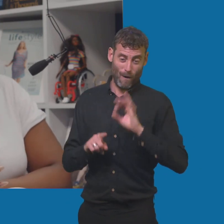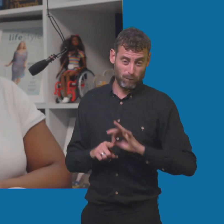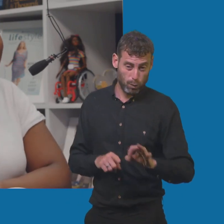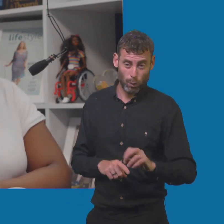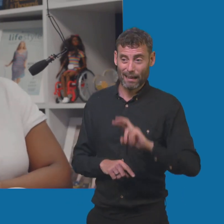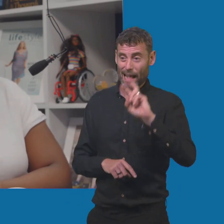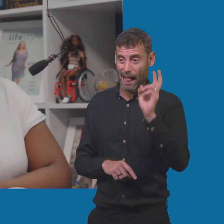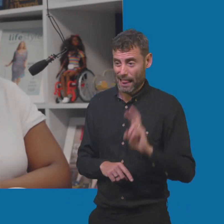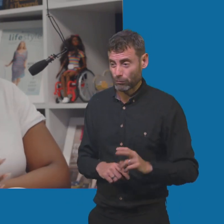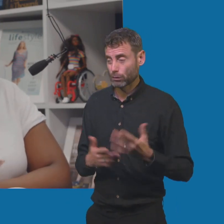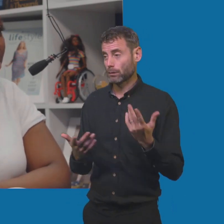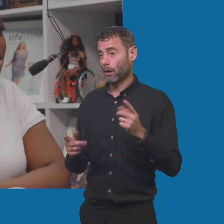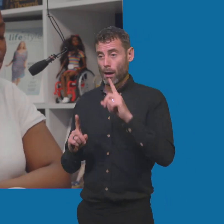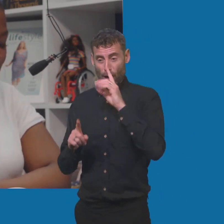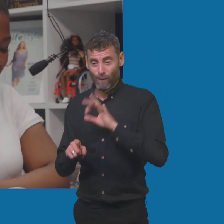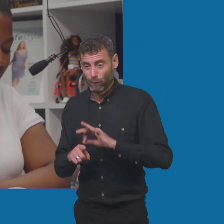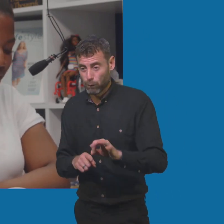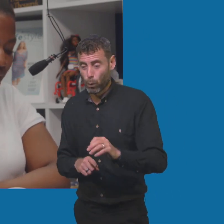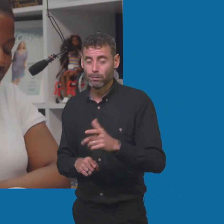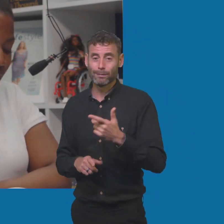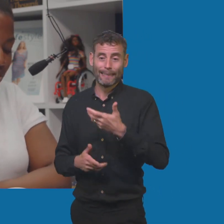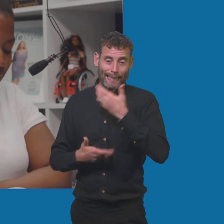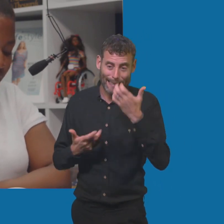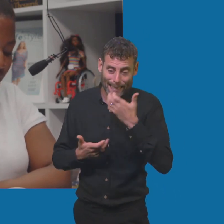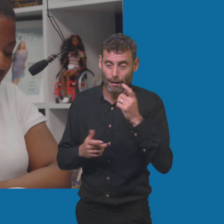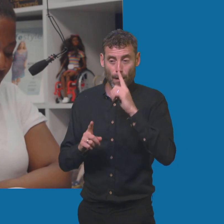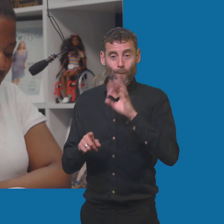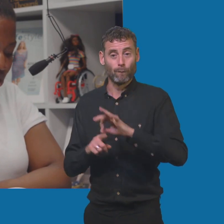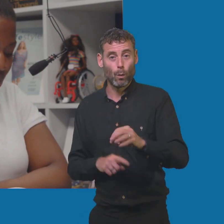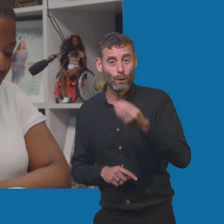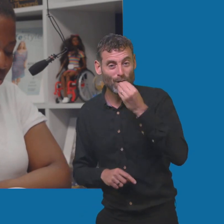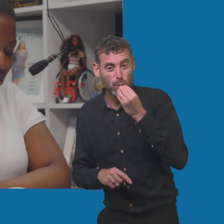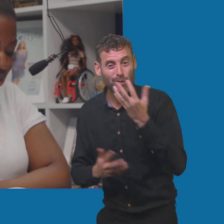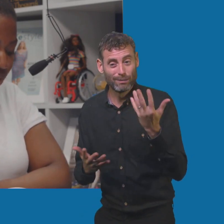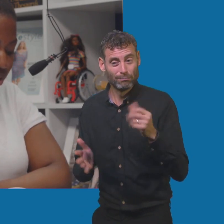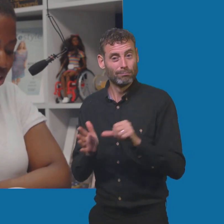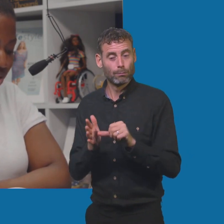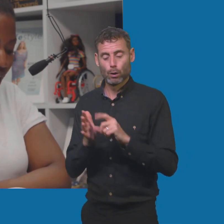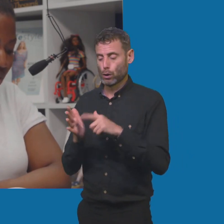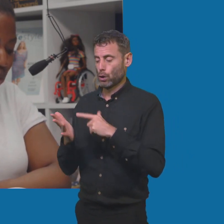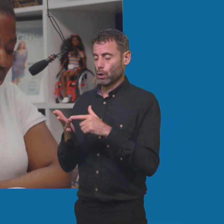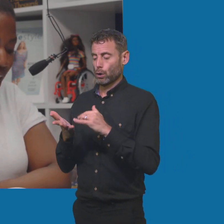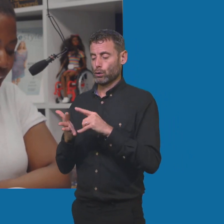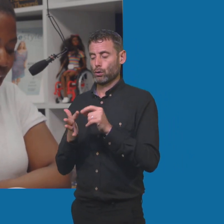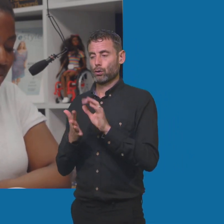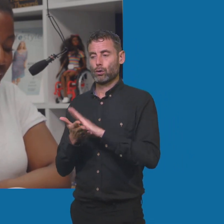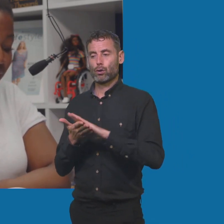basic necessities and having to turn to food banks. And a recent study by the Joseph Roundtree Foundation found that almost eight out of ten